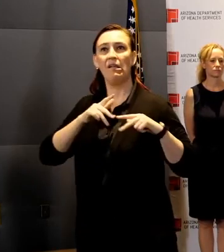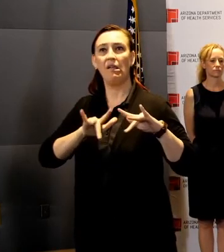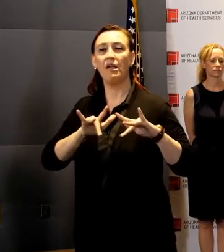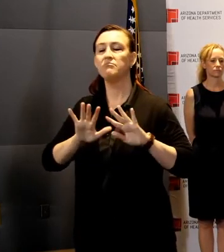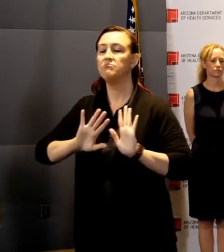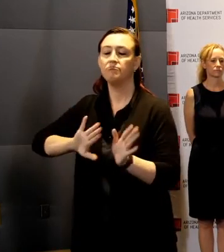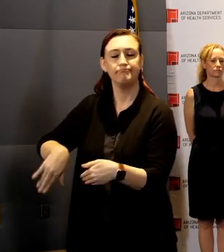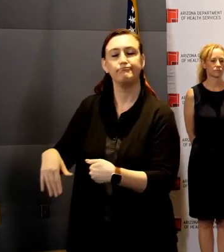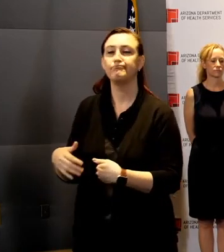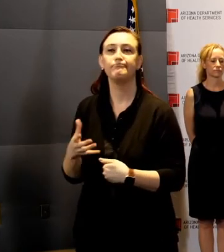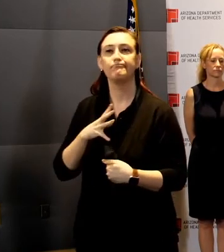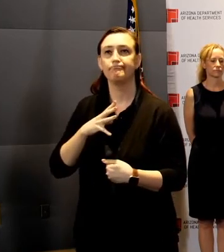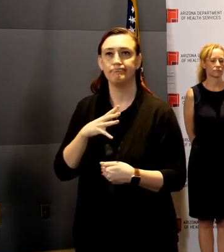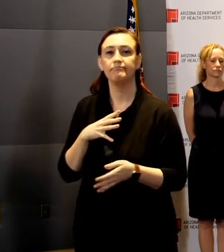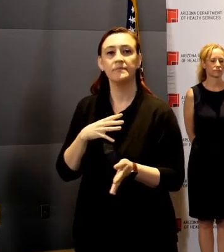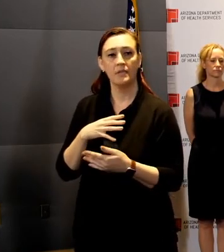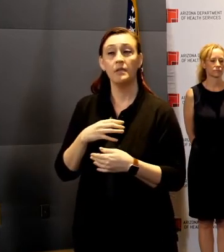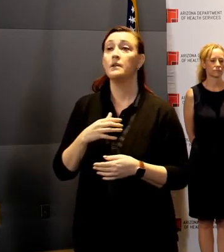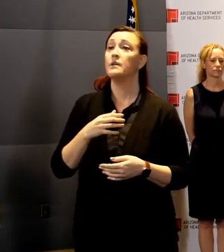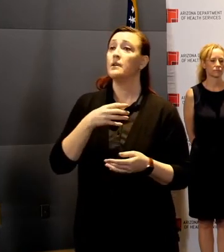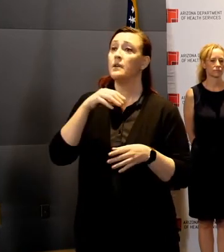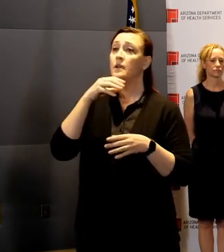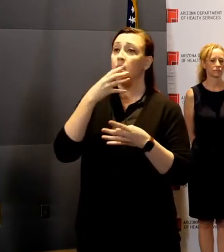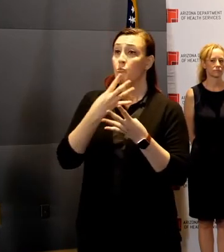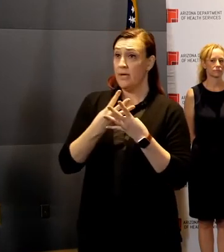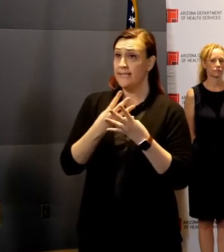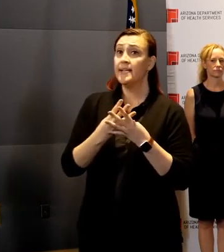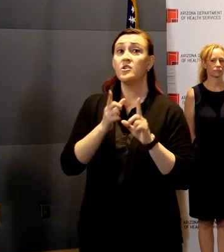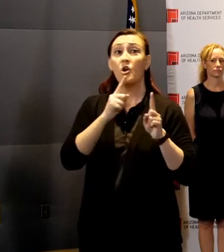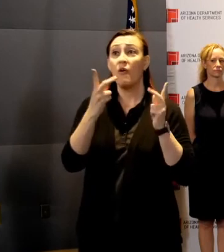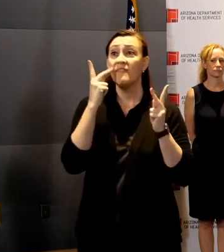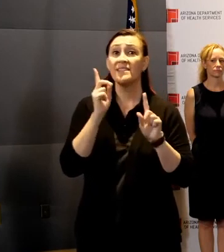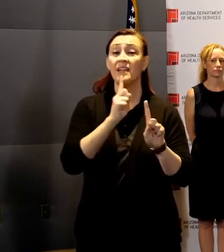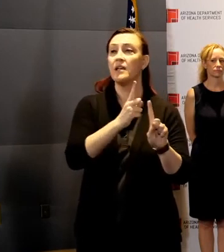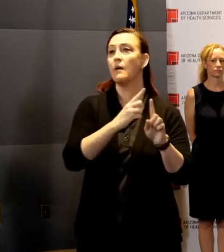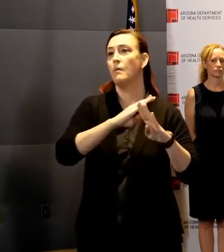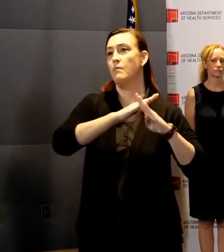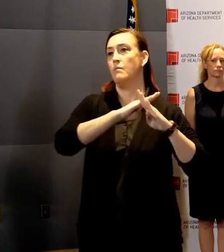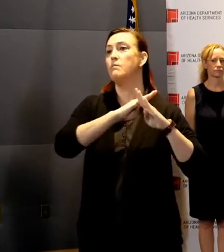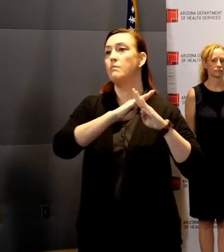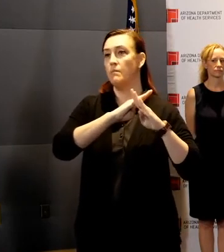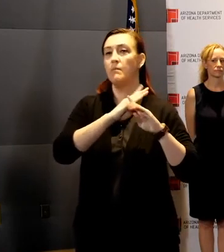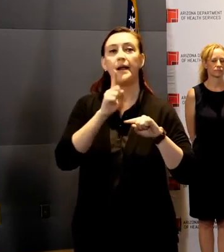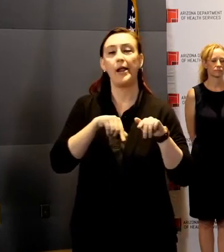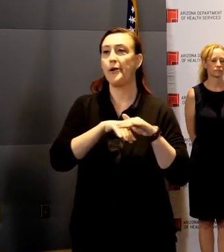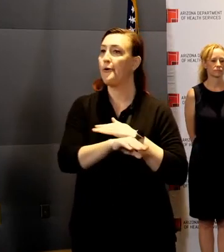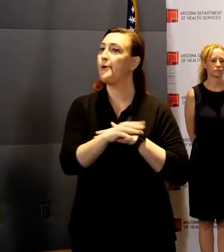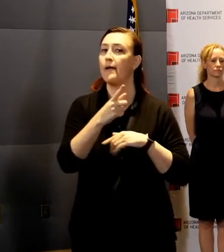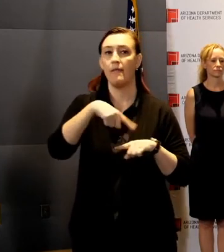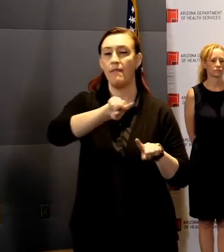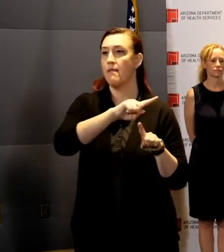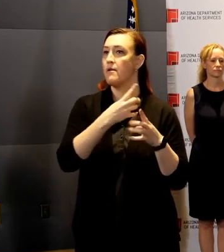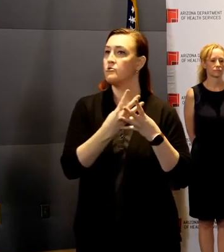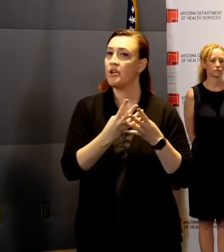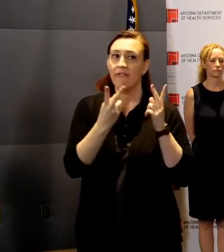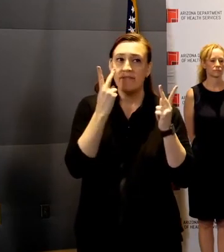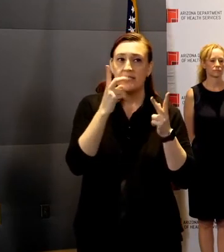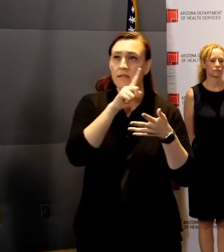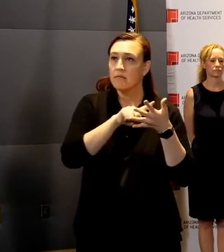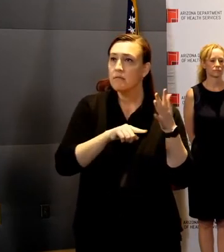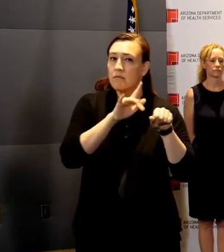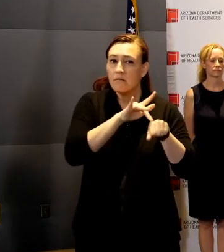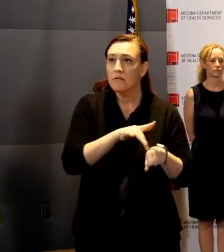in-person visitation in state prisons at the Arizona Department of Corrections, Recidivism and Reentry and expanded